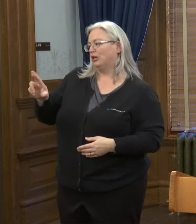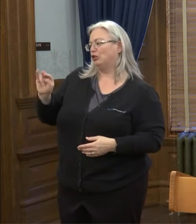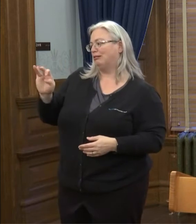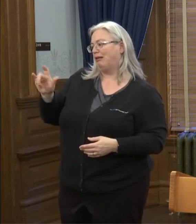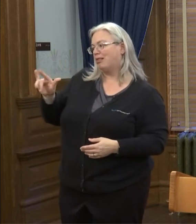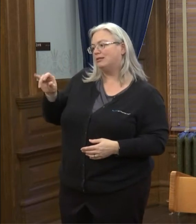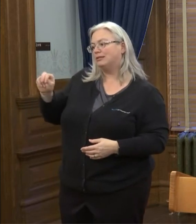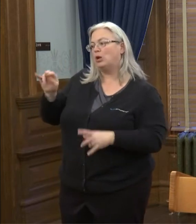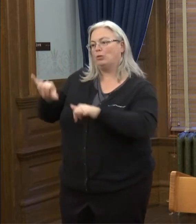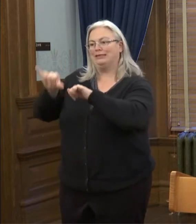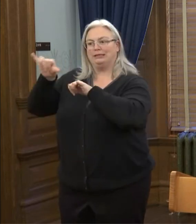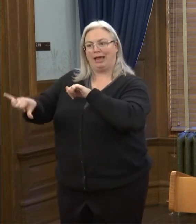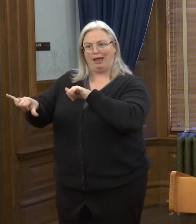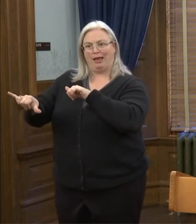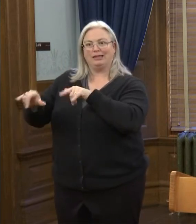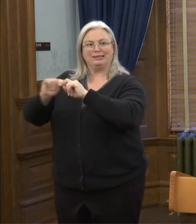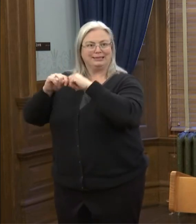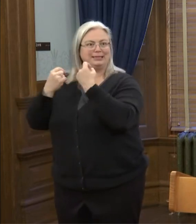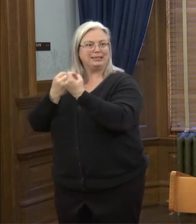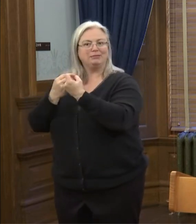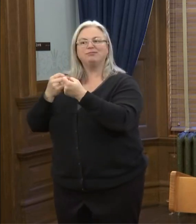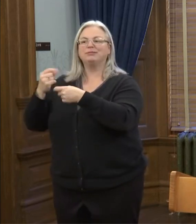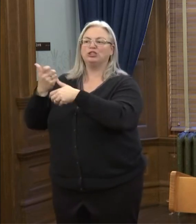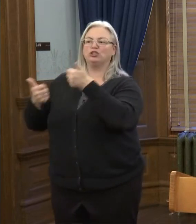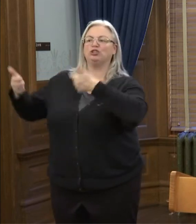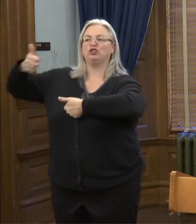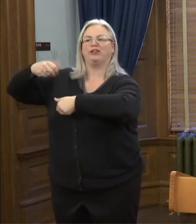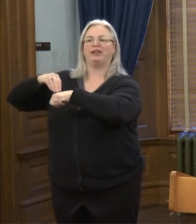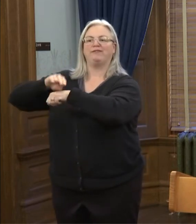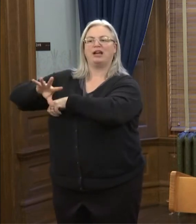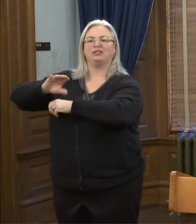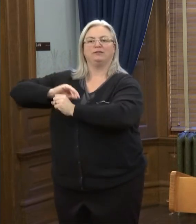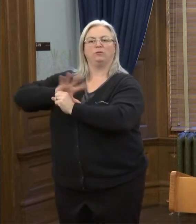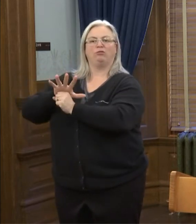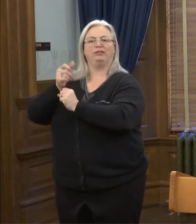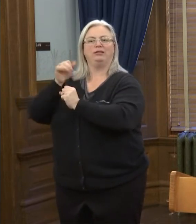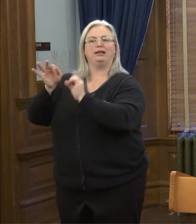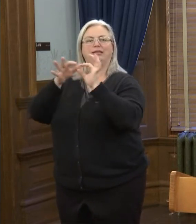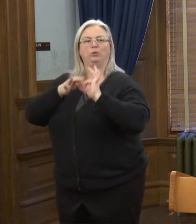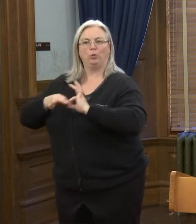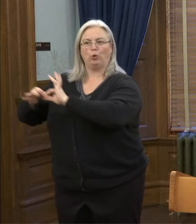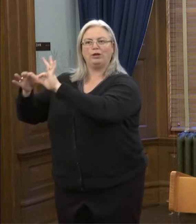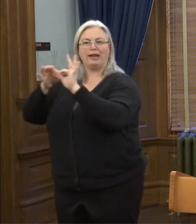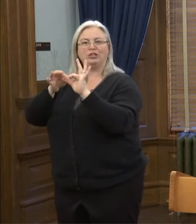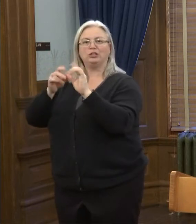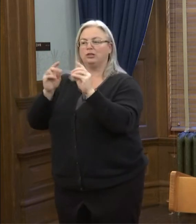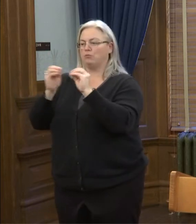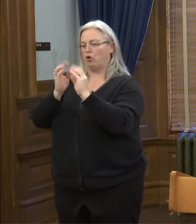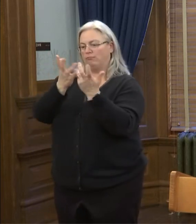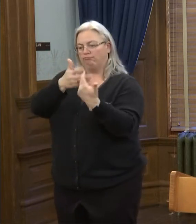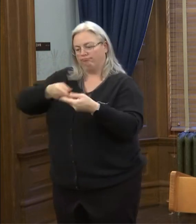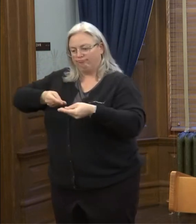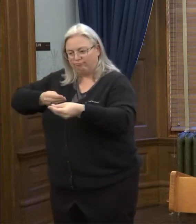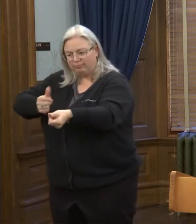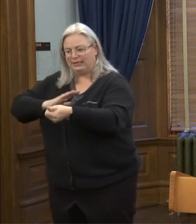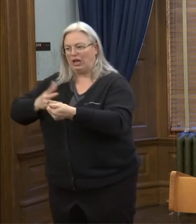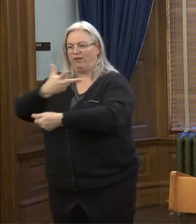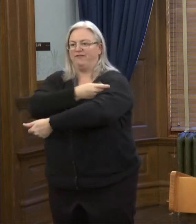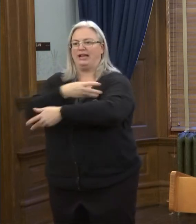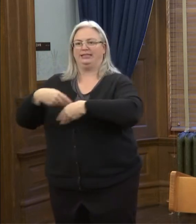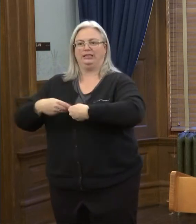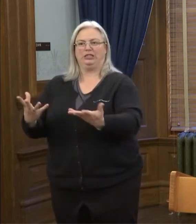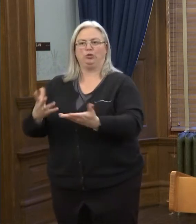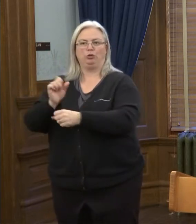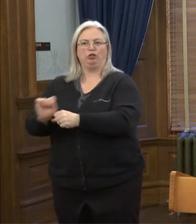Nielsen will stay on my team as chief advisor for COVID-19 coordination to streamline our vaccine distribution